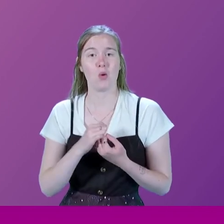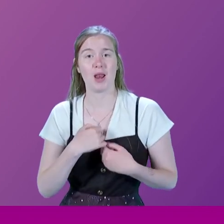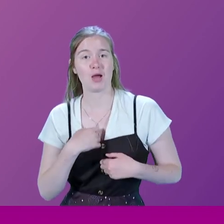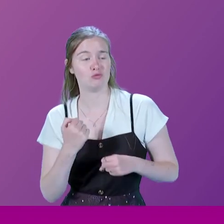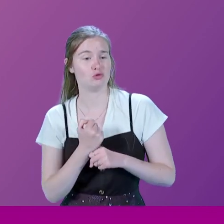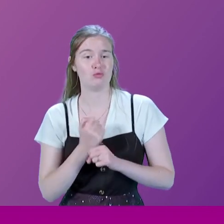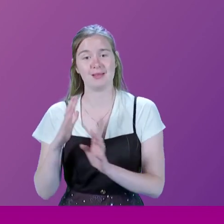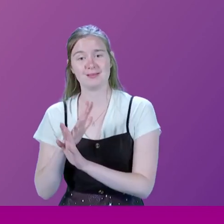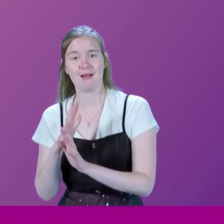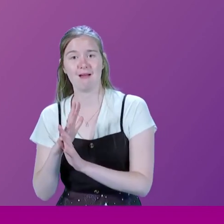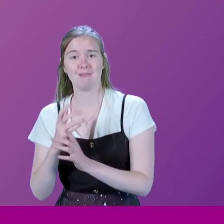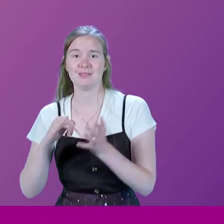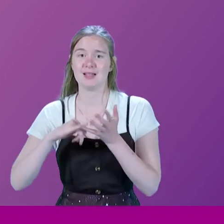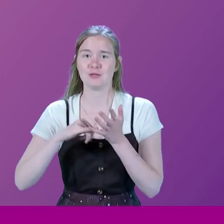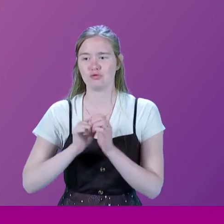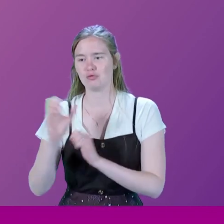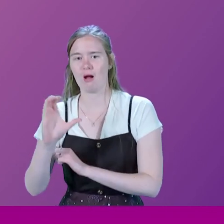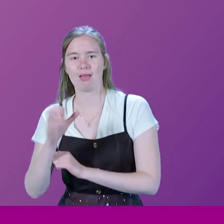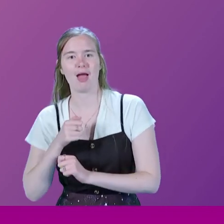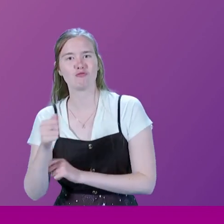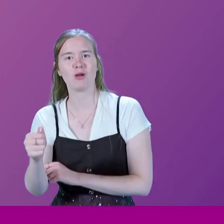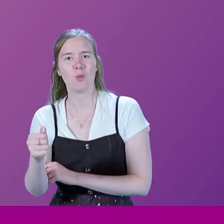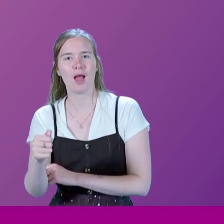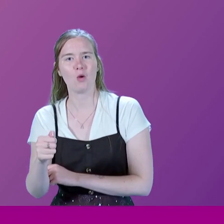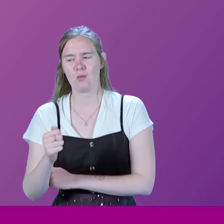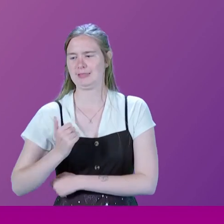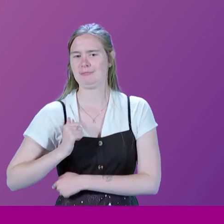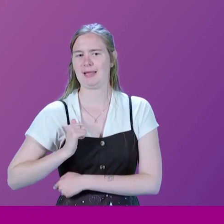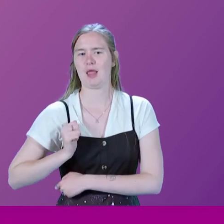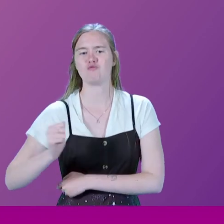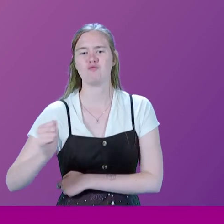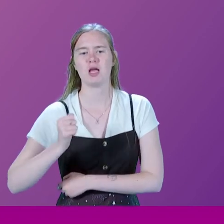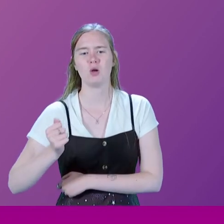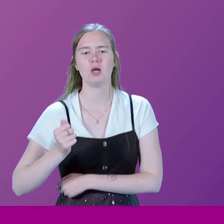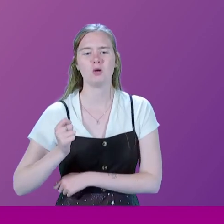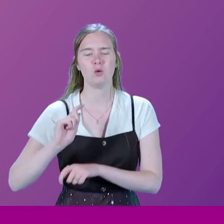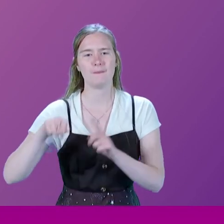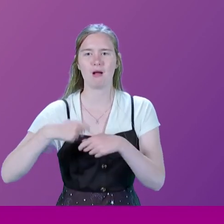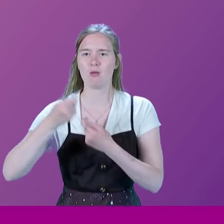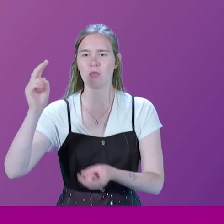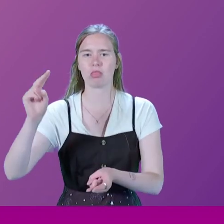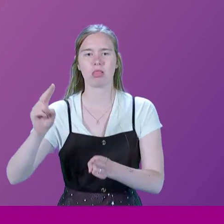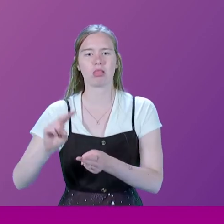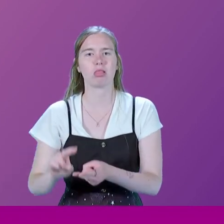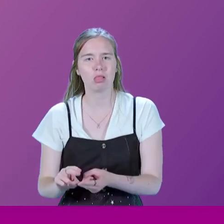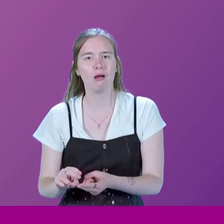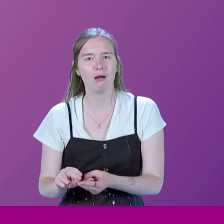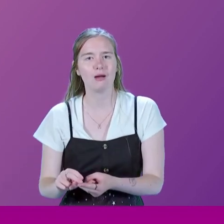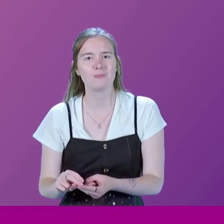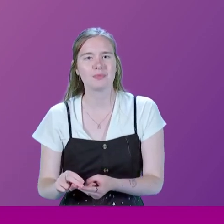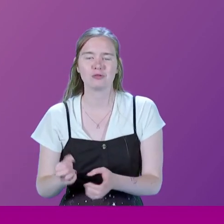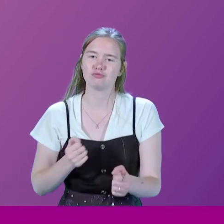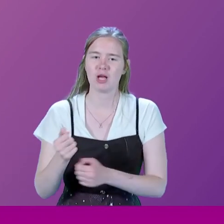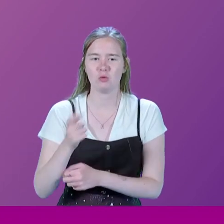was doing the settled Carlisle Railway, the assumption was that the railways were in terminal decline. And that, you know, they'd be